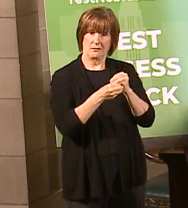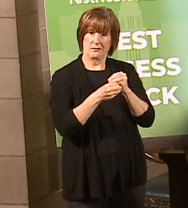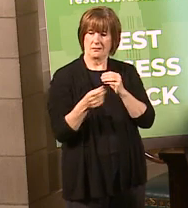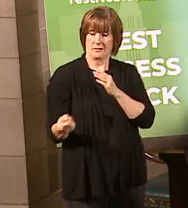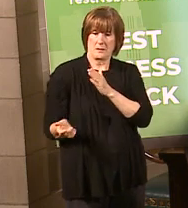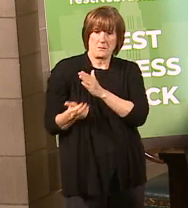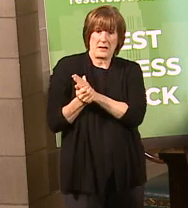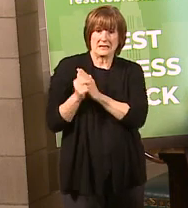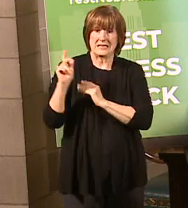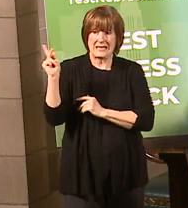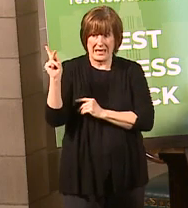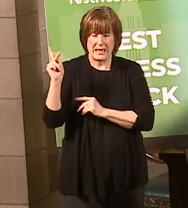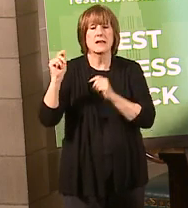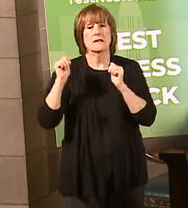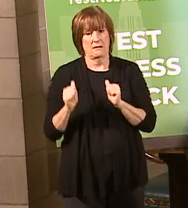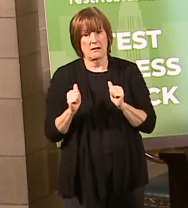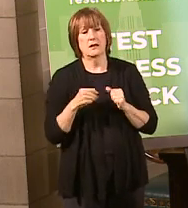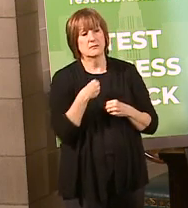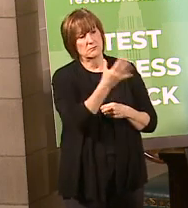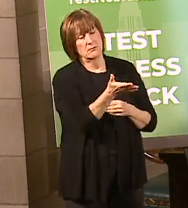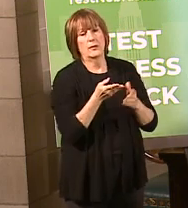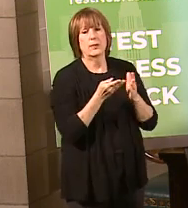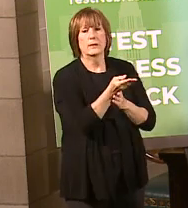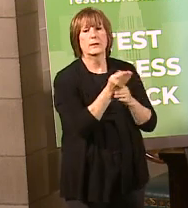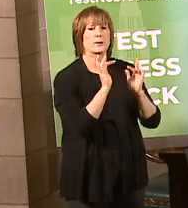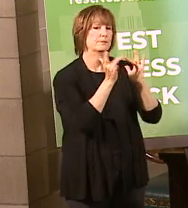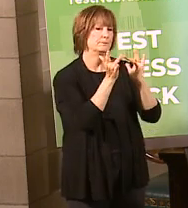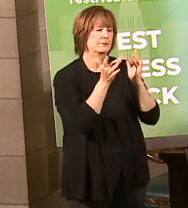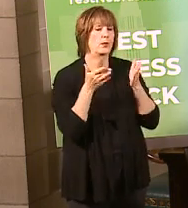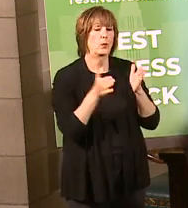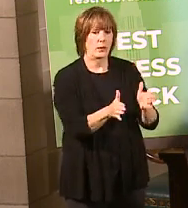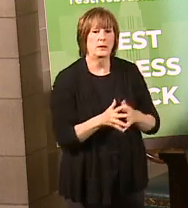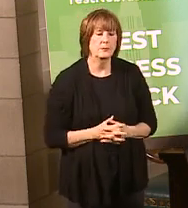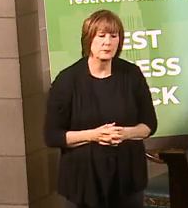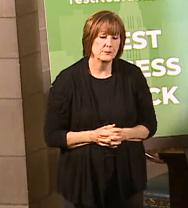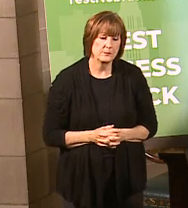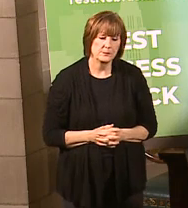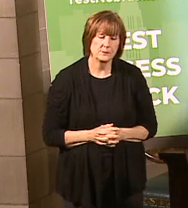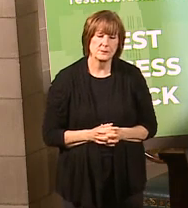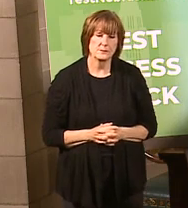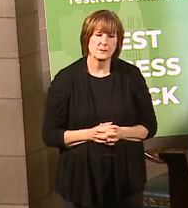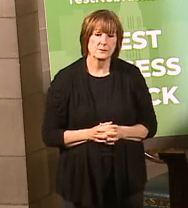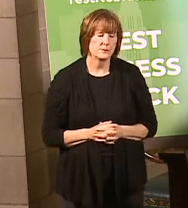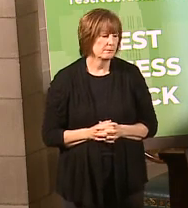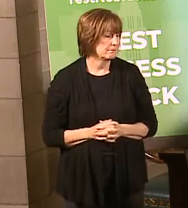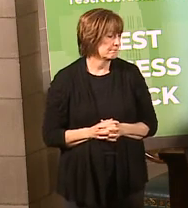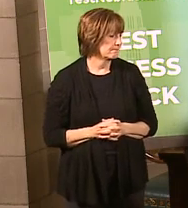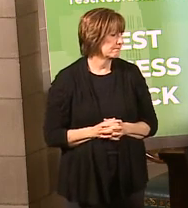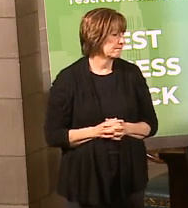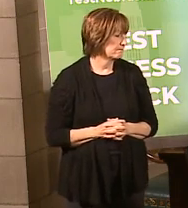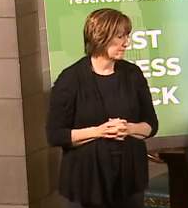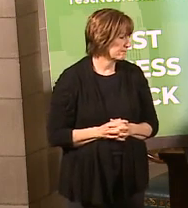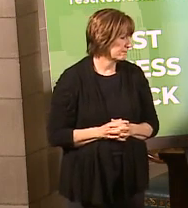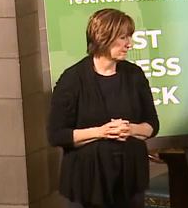those services, when appropriate, to be delivered in an electronic method to the participants.